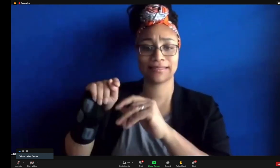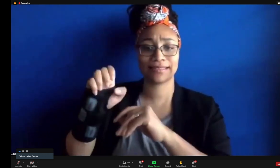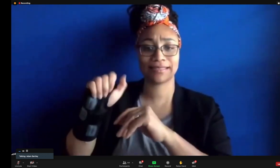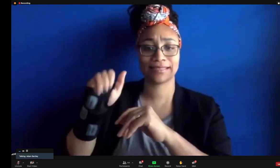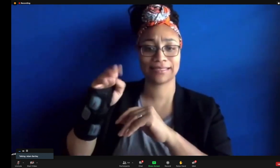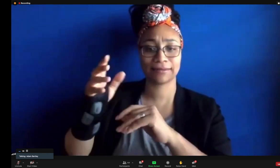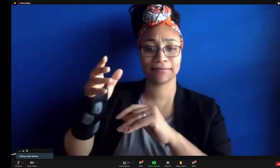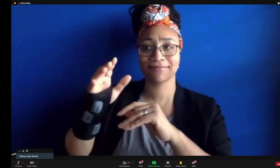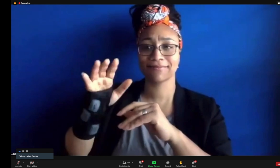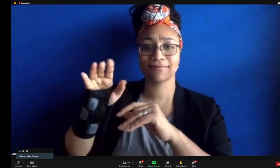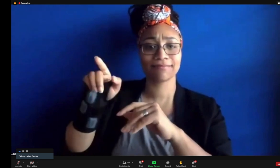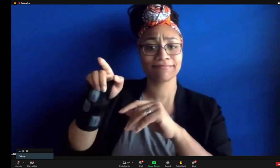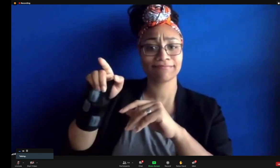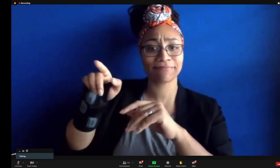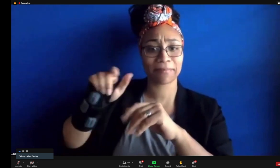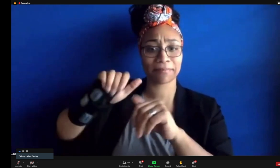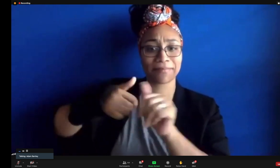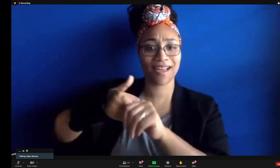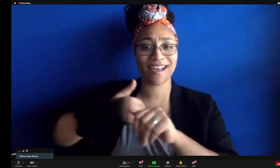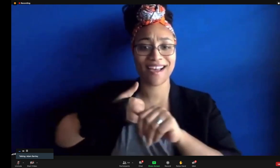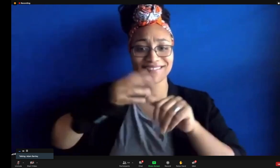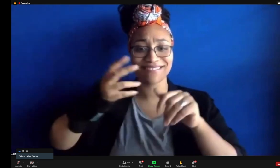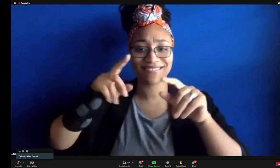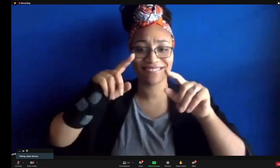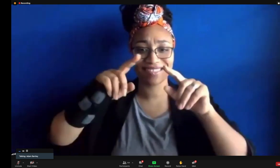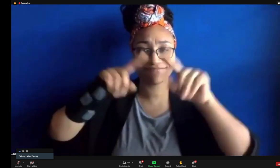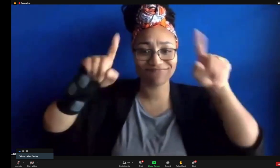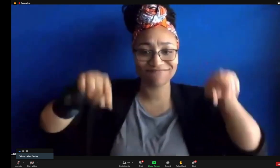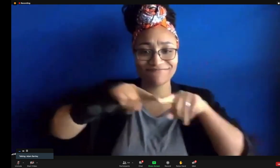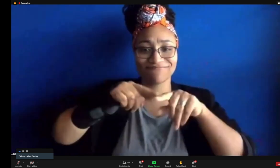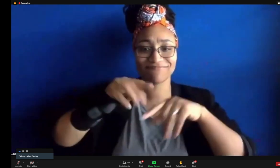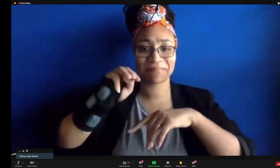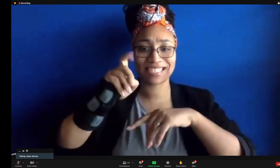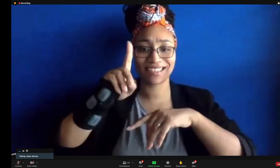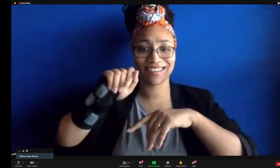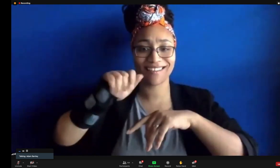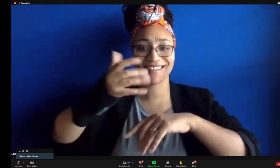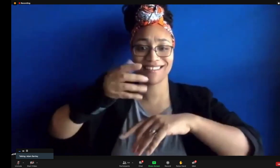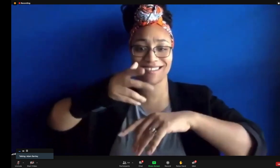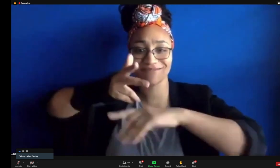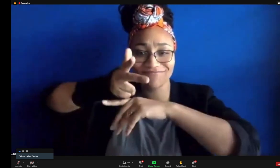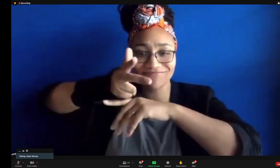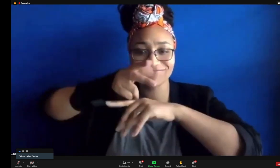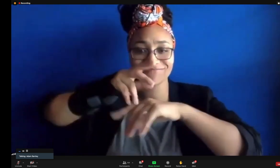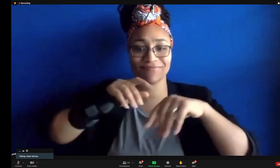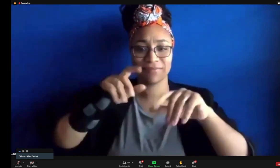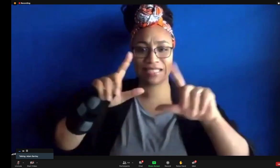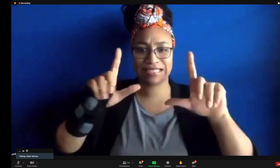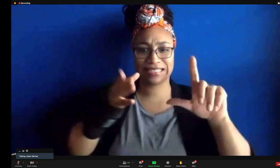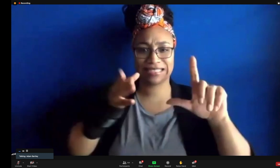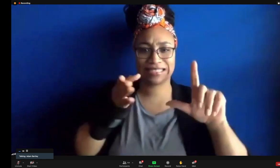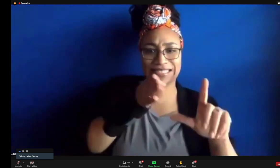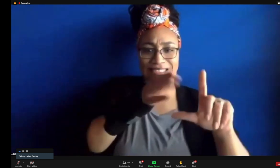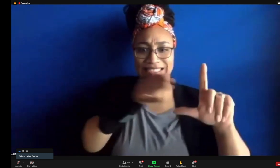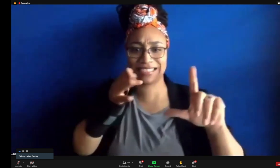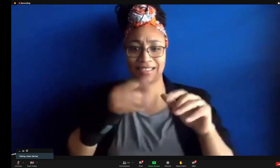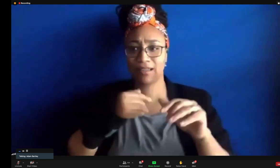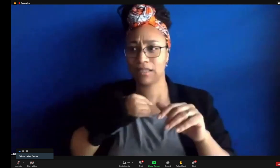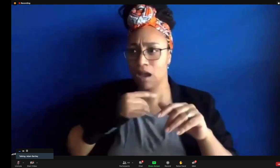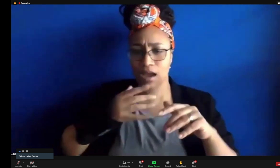And, you know, there were other team members at work here, you know, the media people, the cinematographer, everybody with